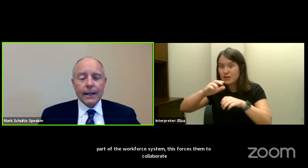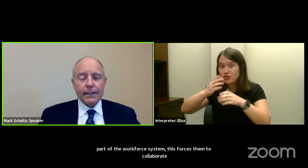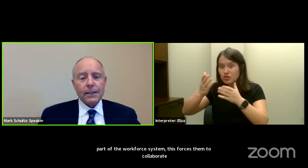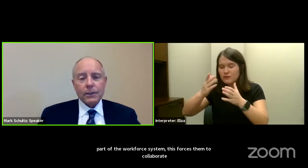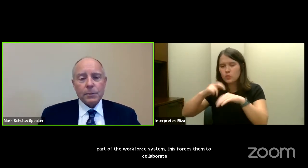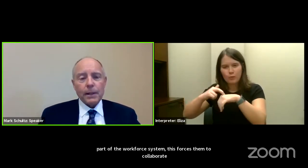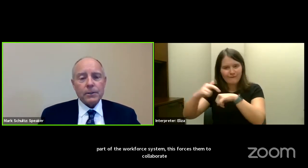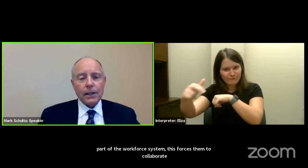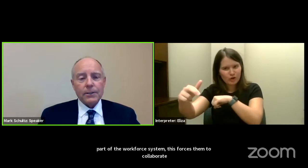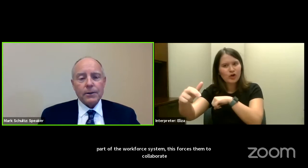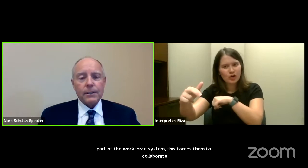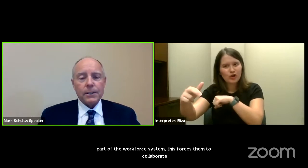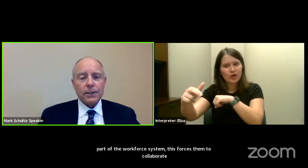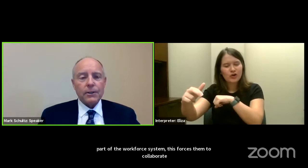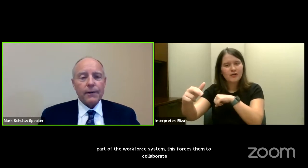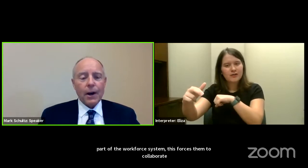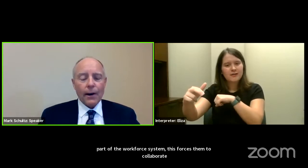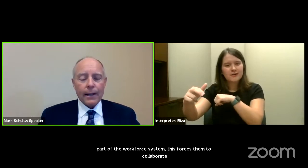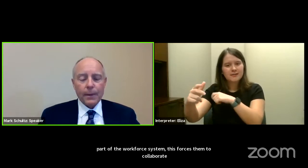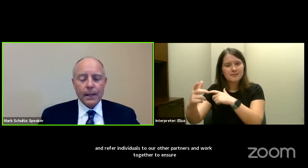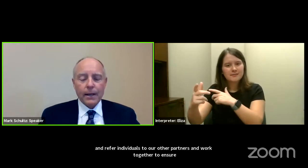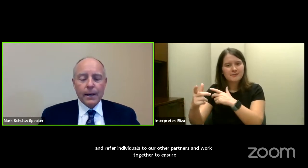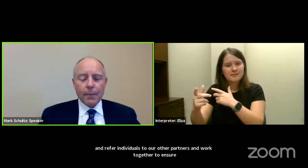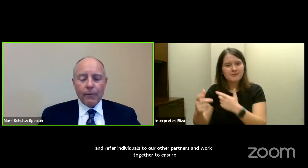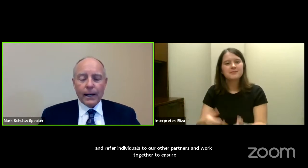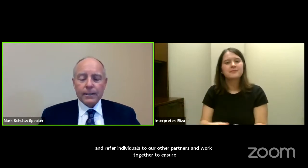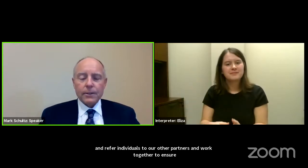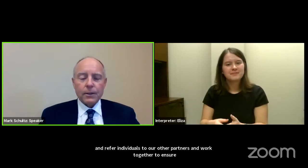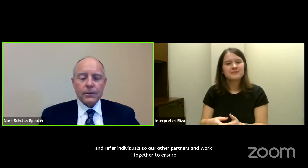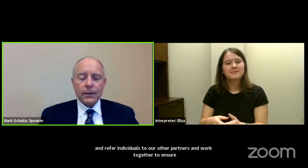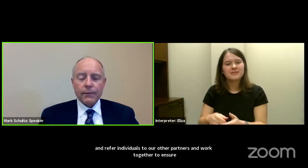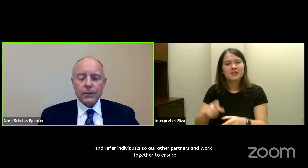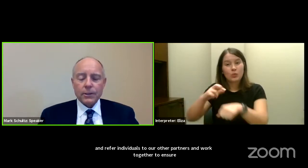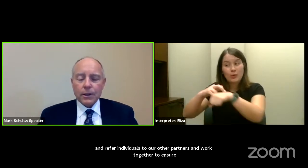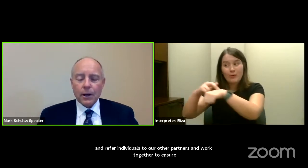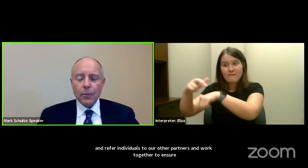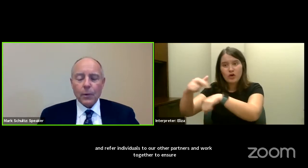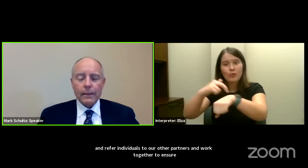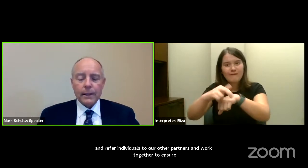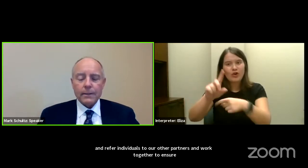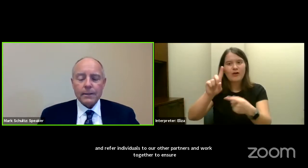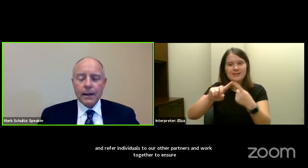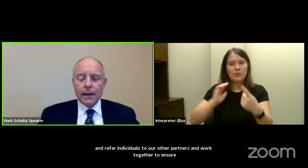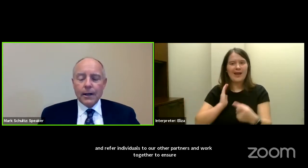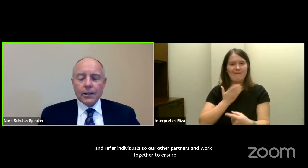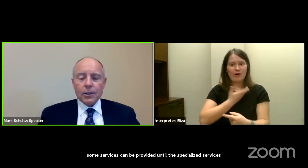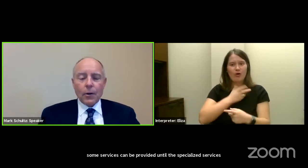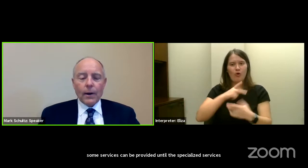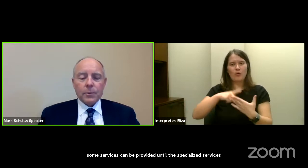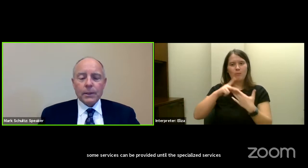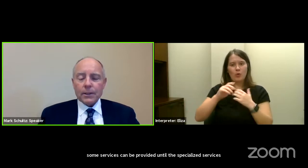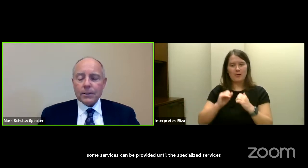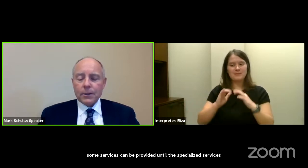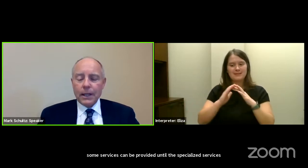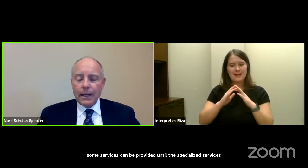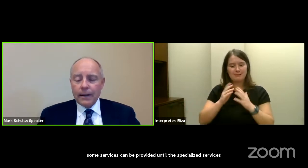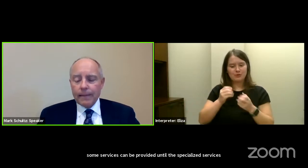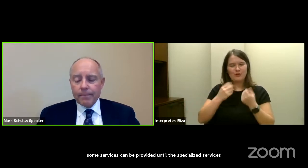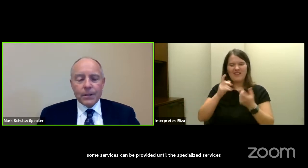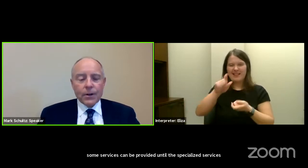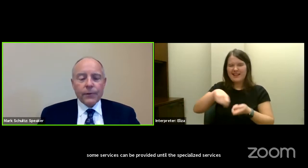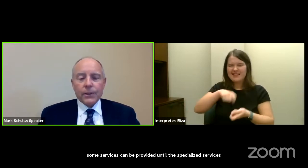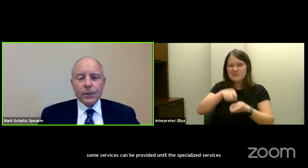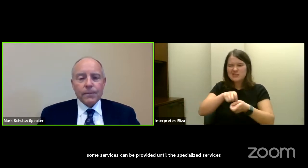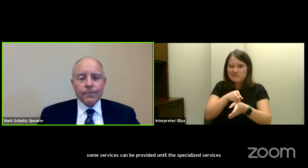provided until the specialized services under VR can be provided to those individuals that are on the wait list. So as we look to